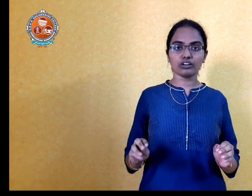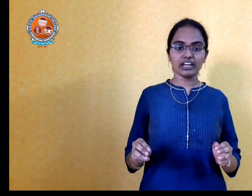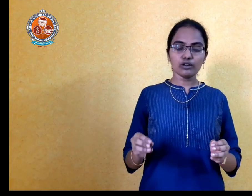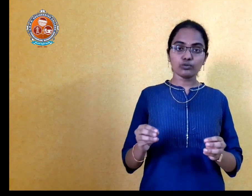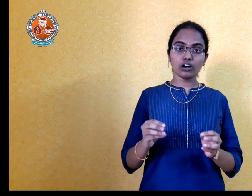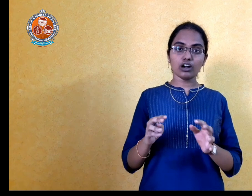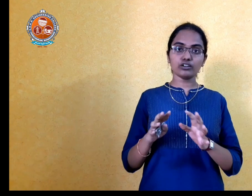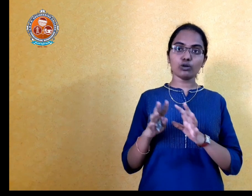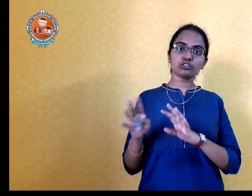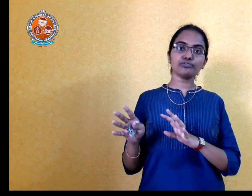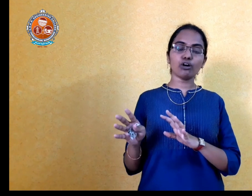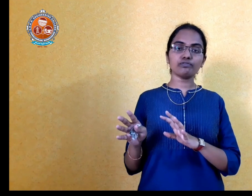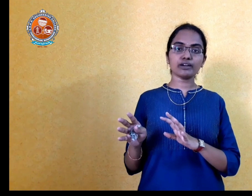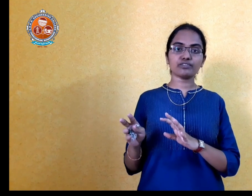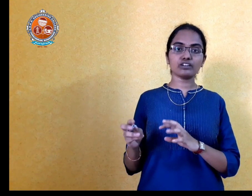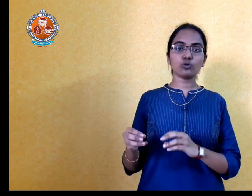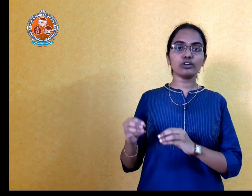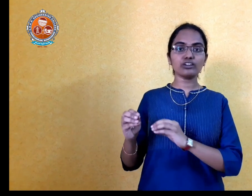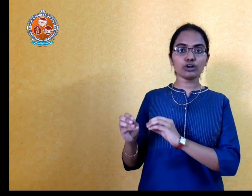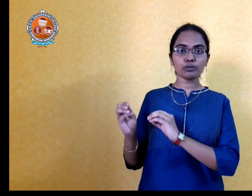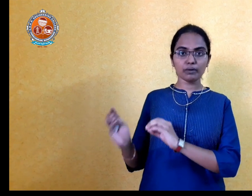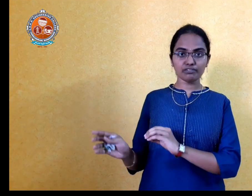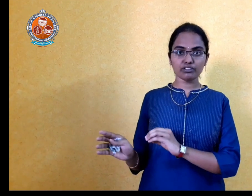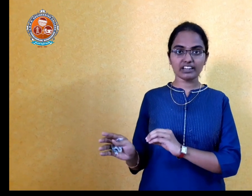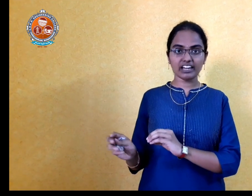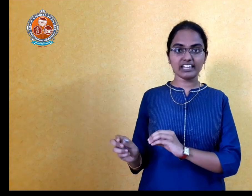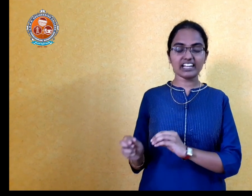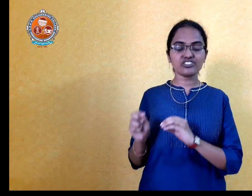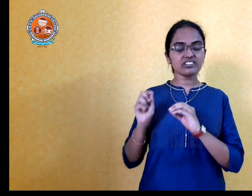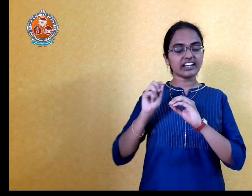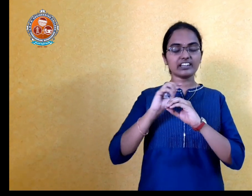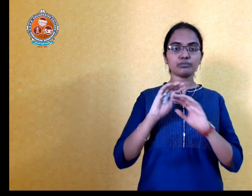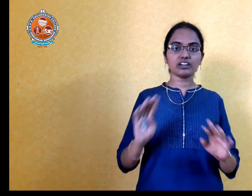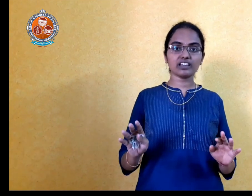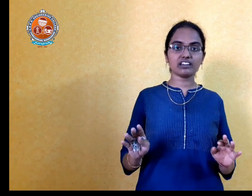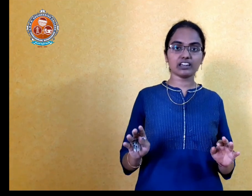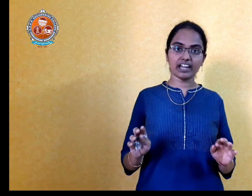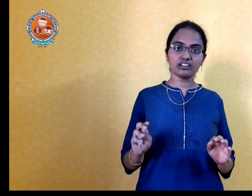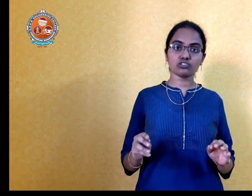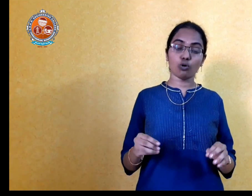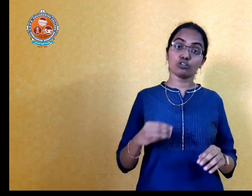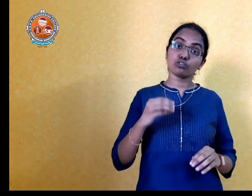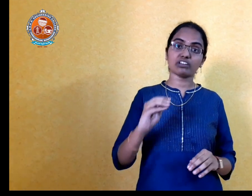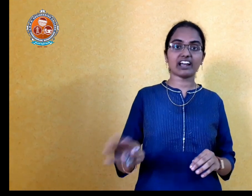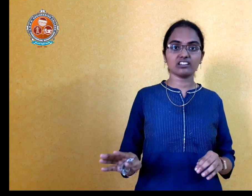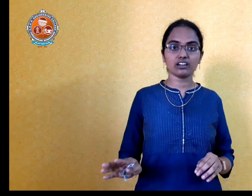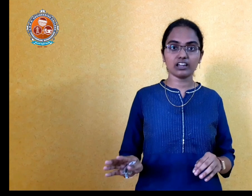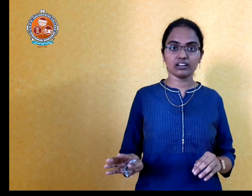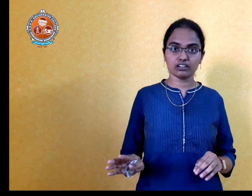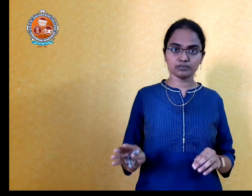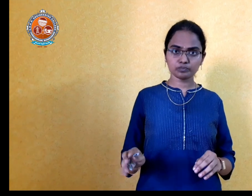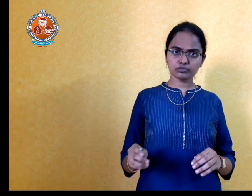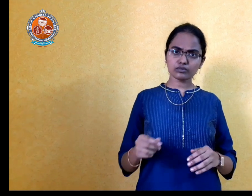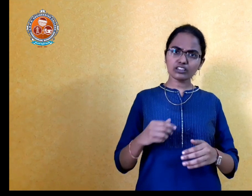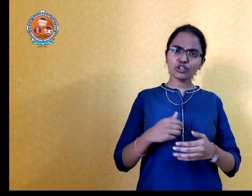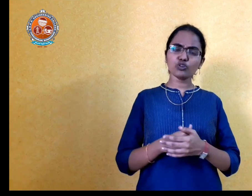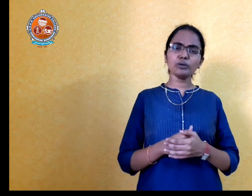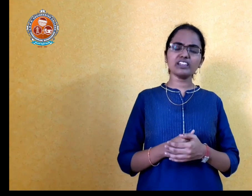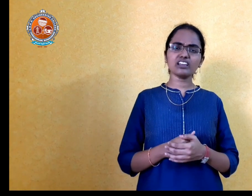And also, few of my friends who did not prepare for gate and just attempted the grand test also cracked the gate. You'll be thinking